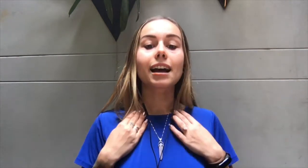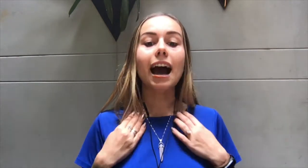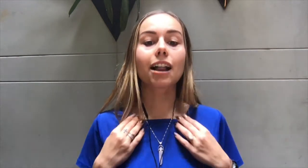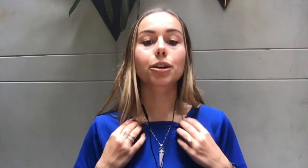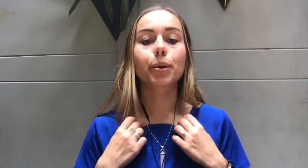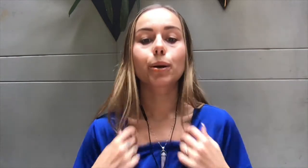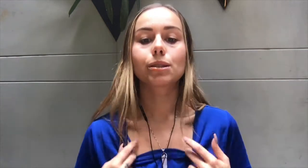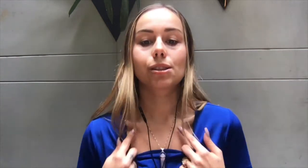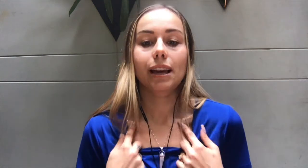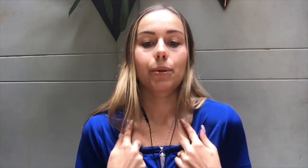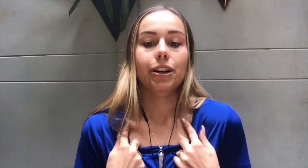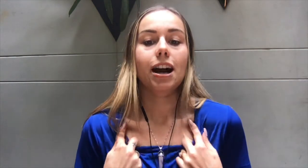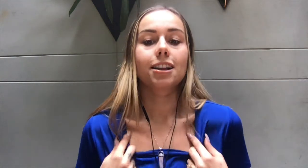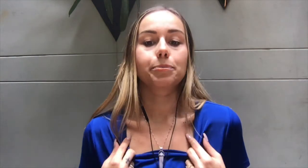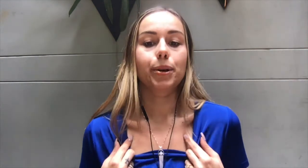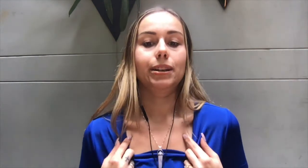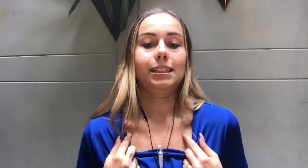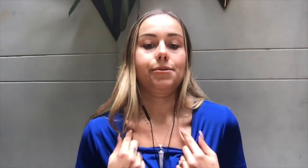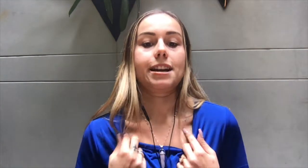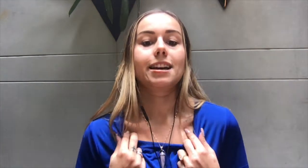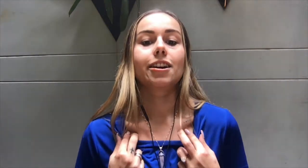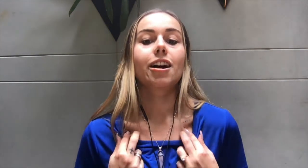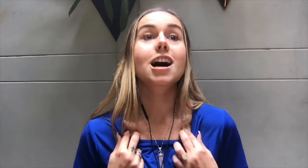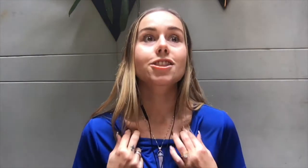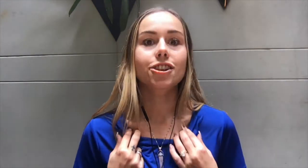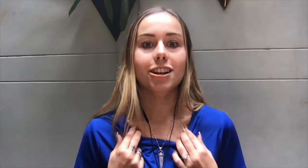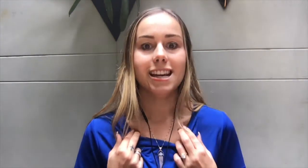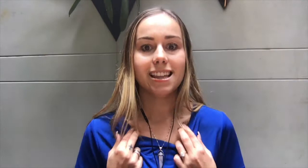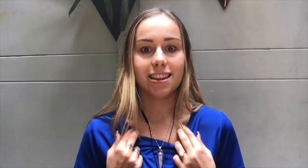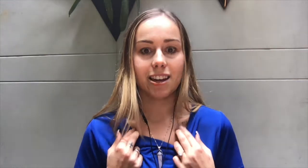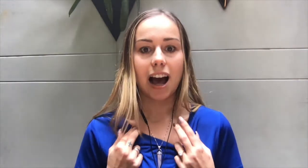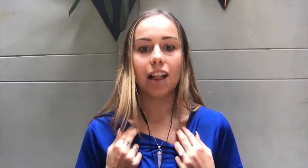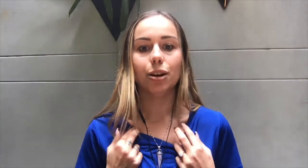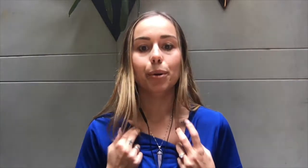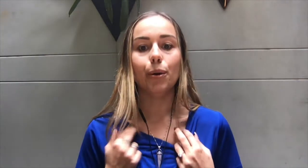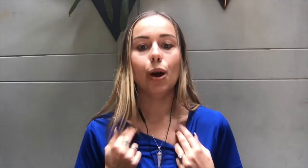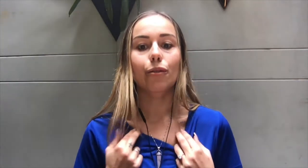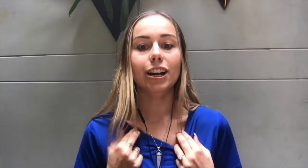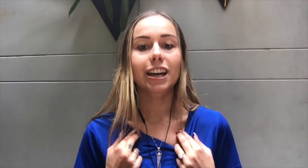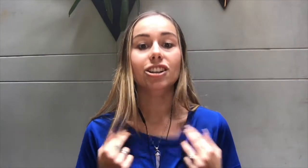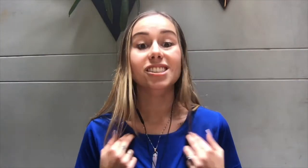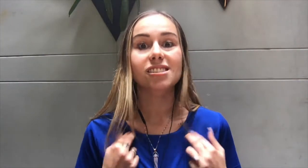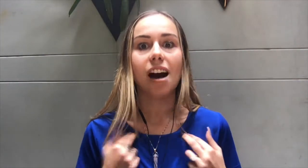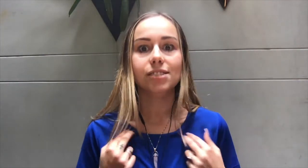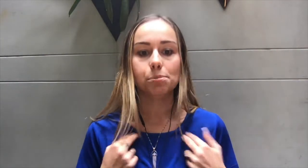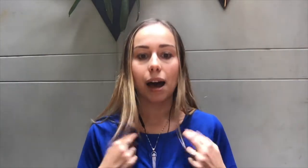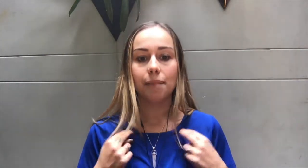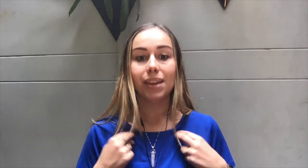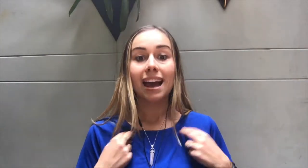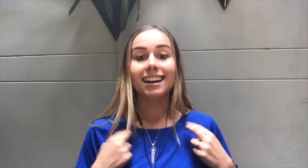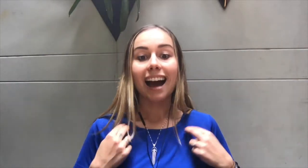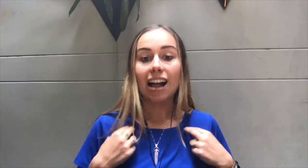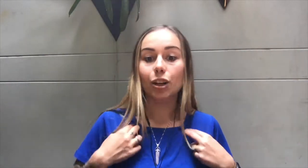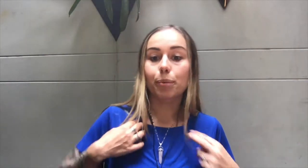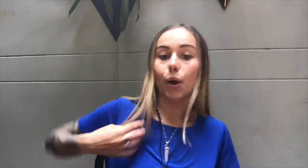collarbone. So like where your collarbone is right here, underneath the collarbone over here, the soft spot, collarbone,